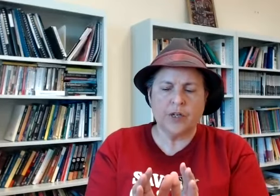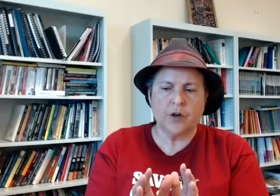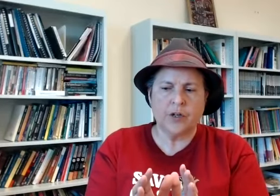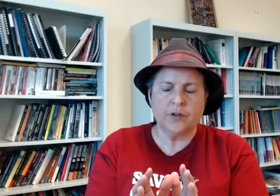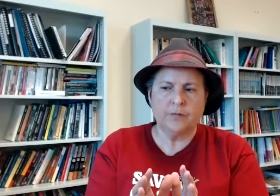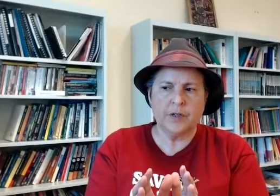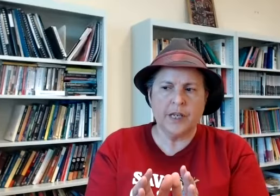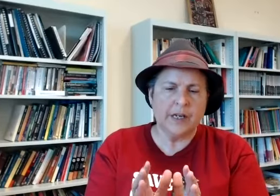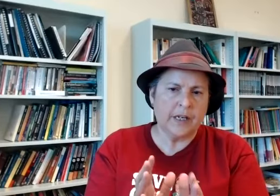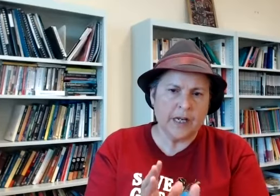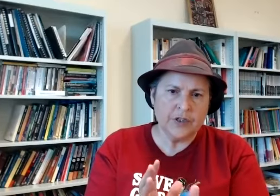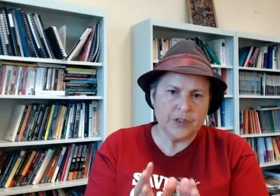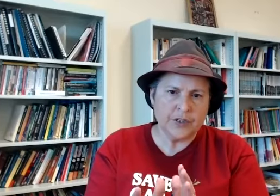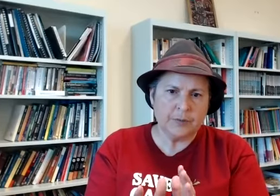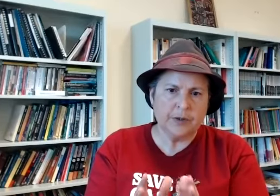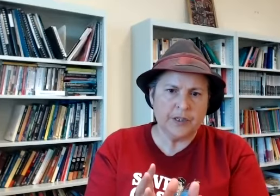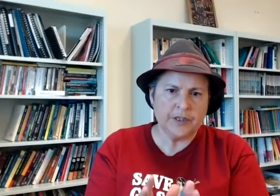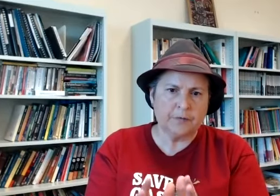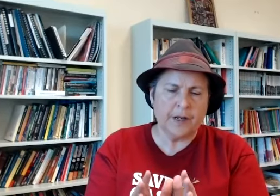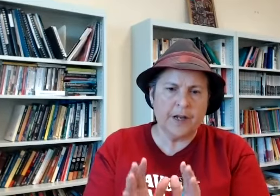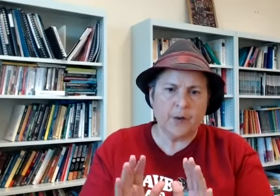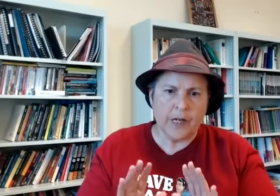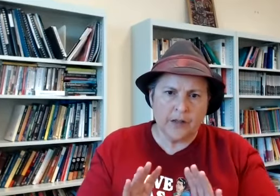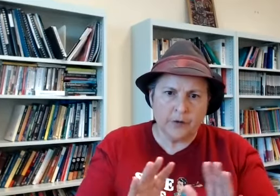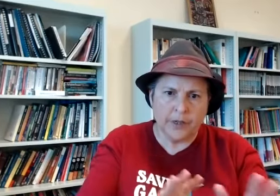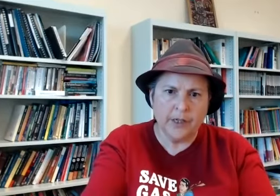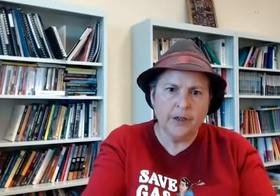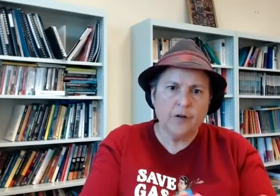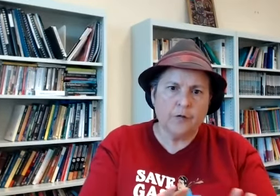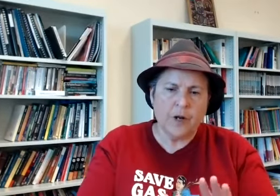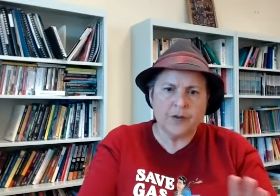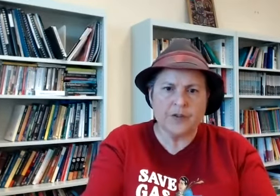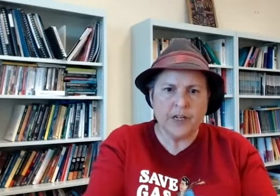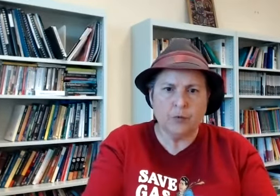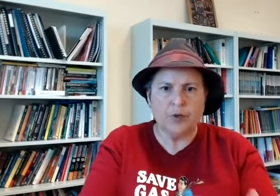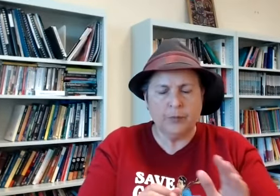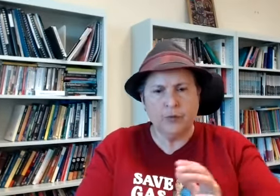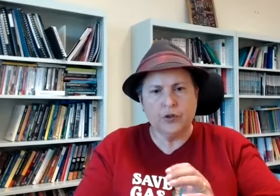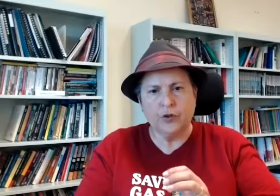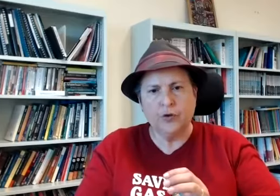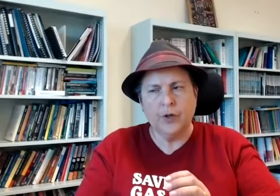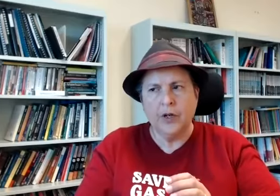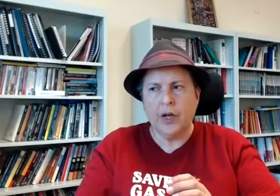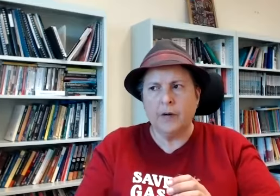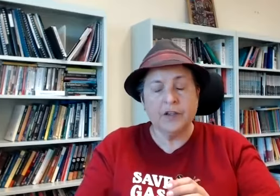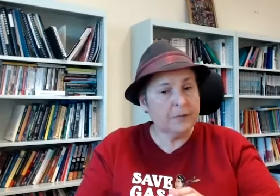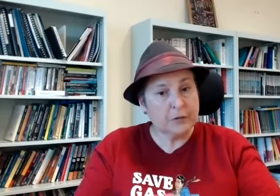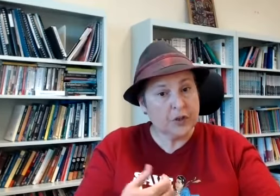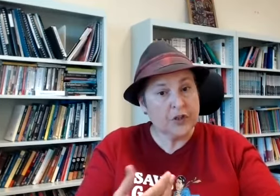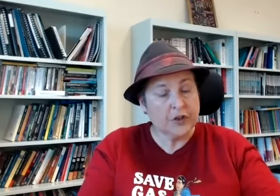kind of get engage in disability disavow and othering from other disabled people to uh and there's so much pressure to do